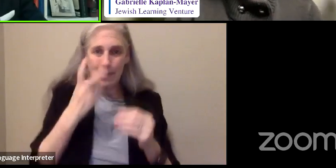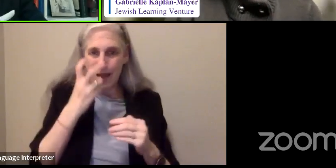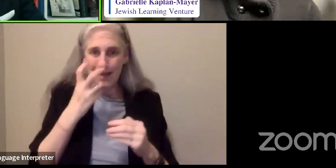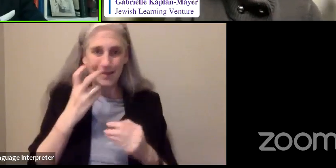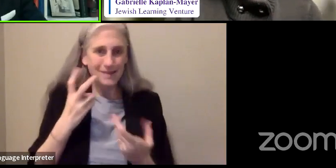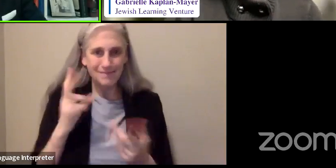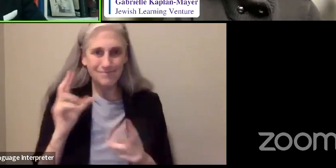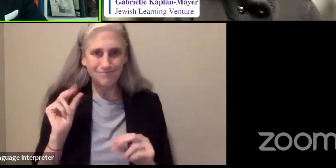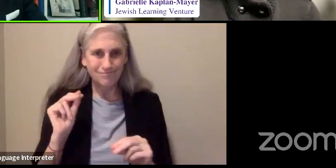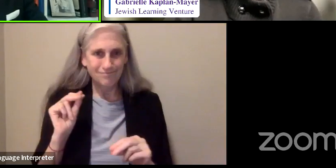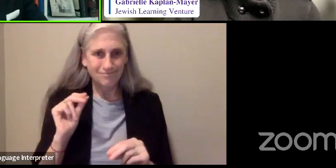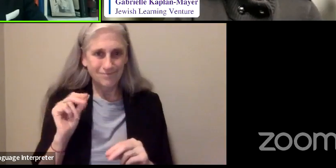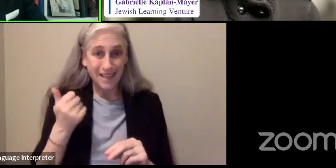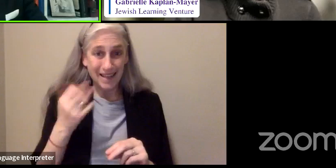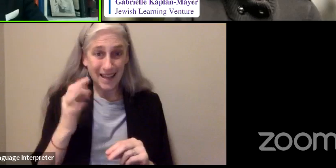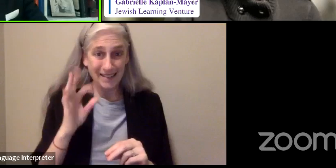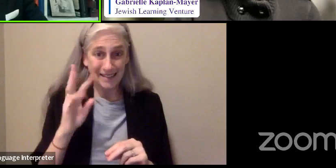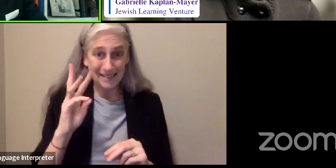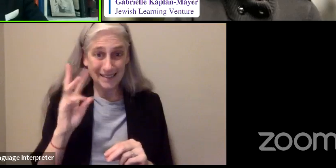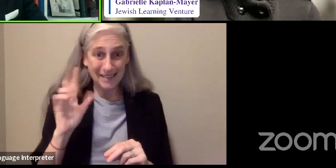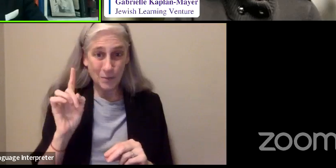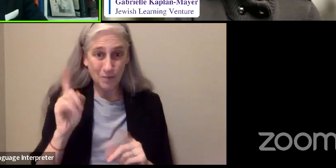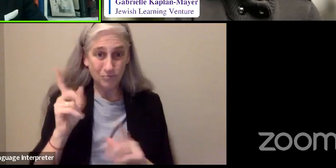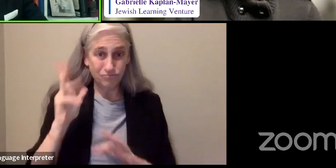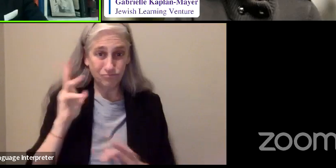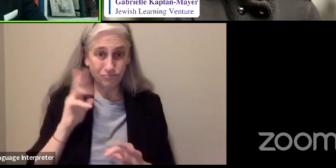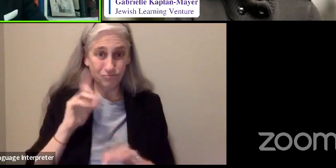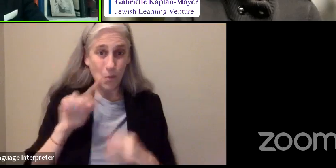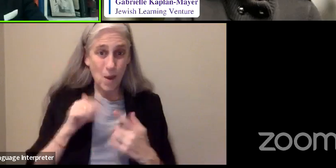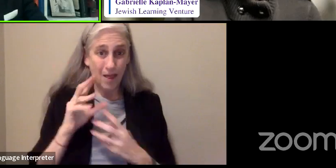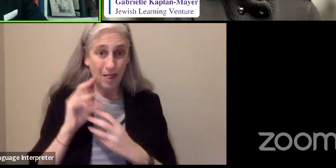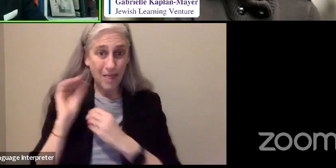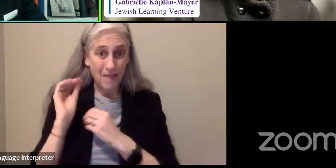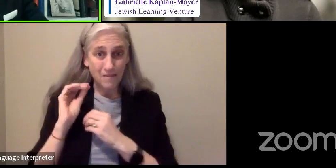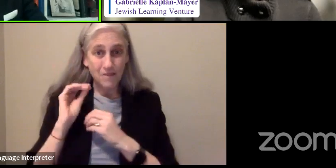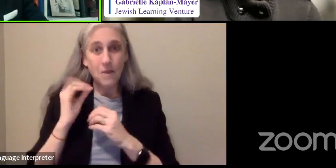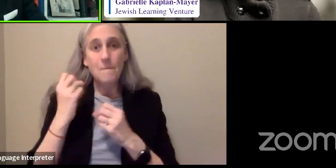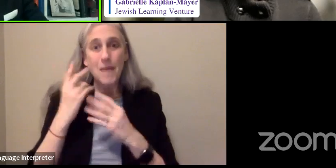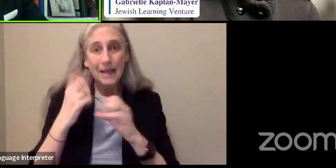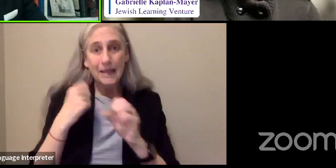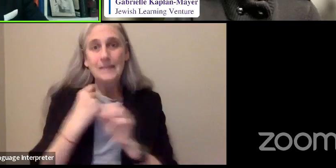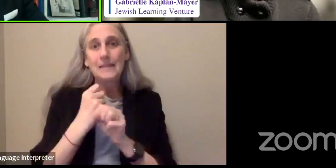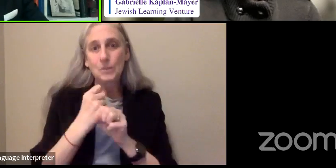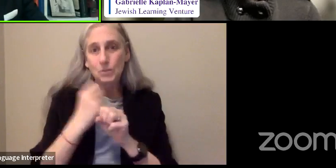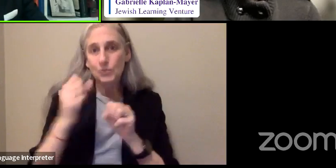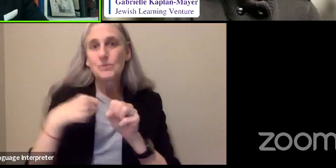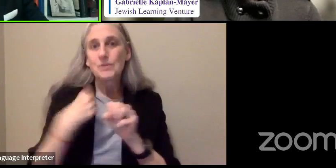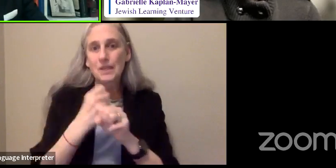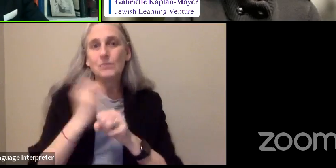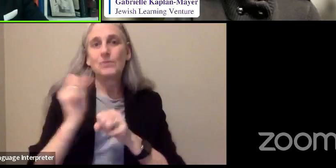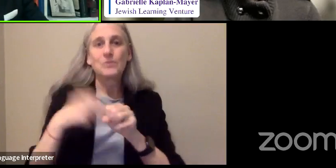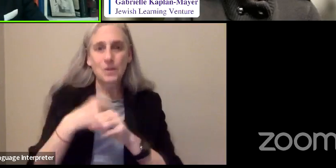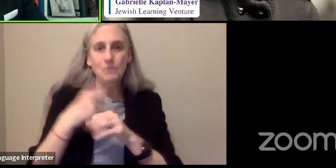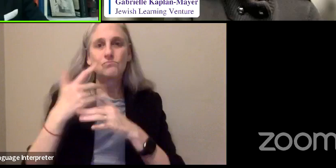when I left, over the decades, I continued to